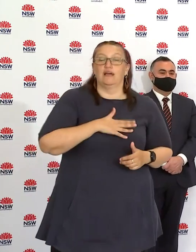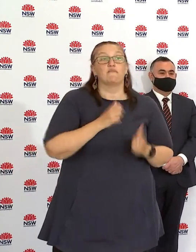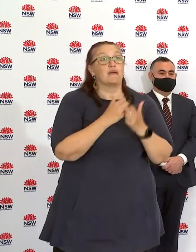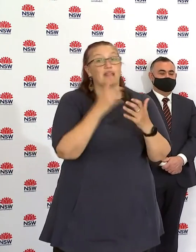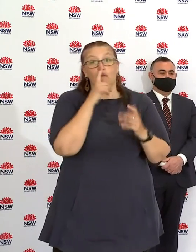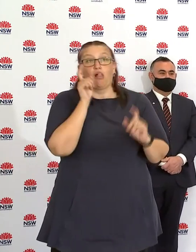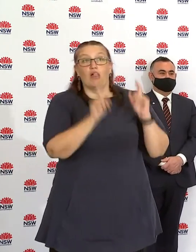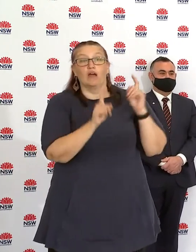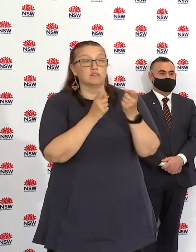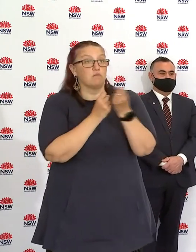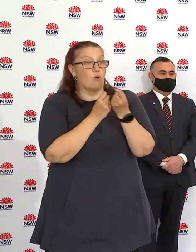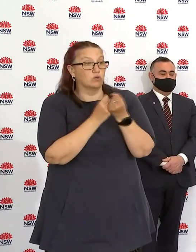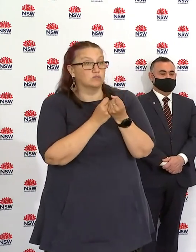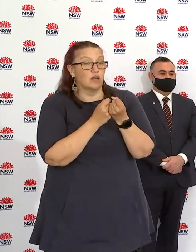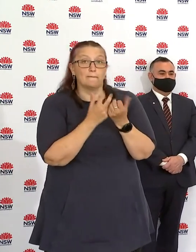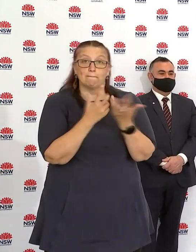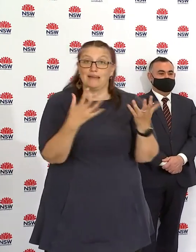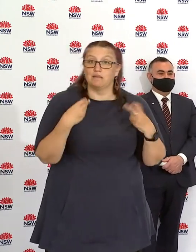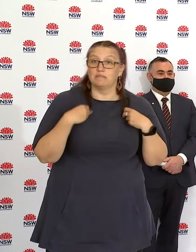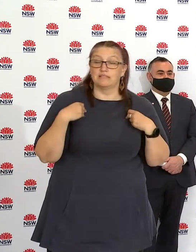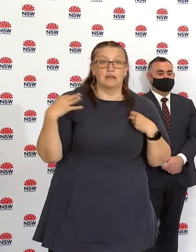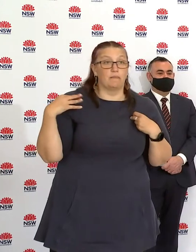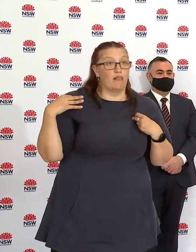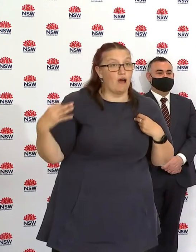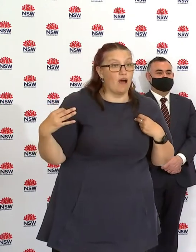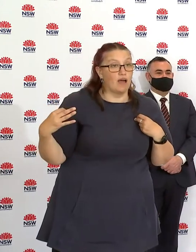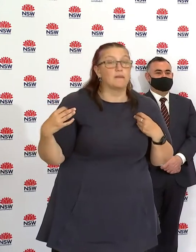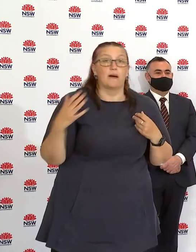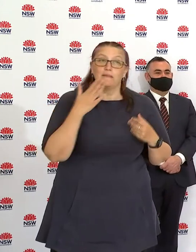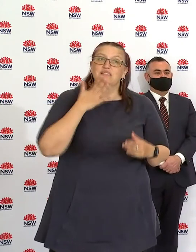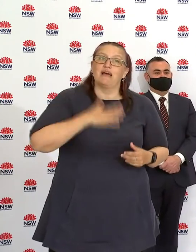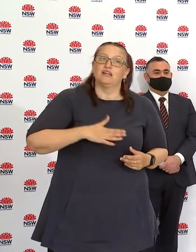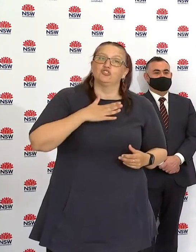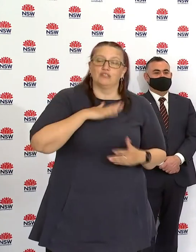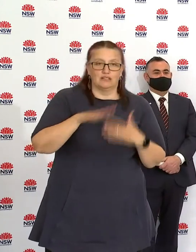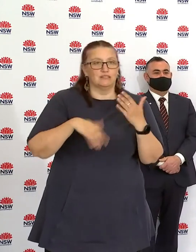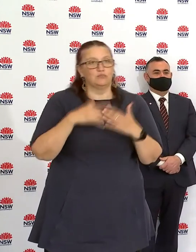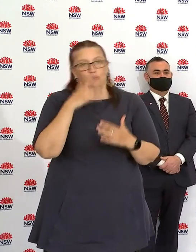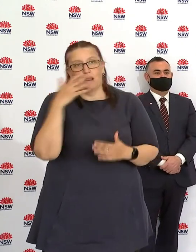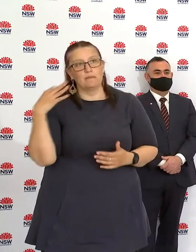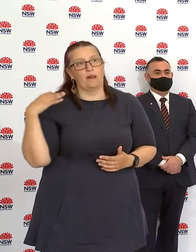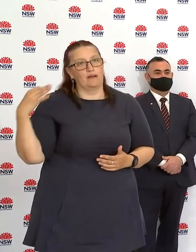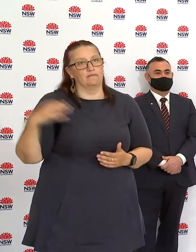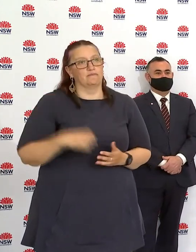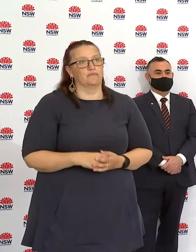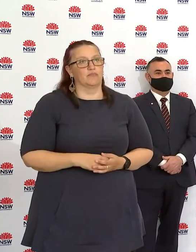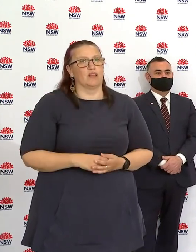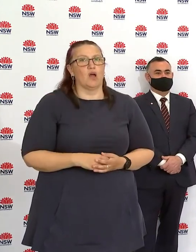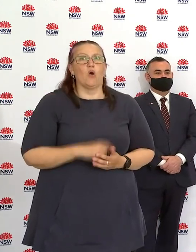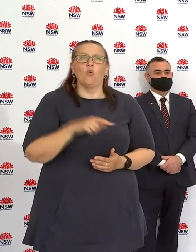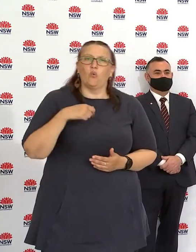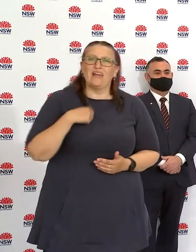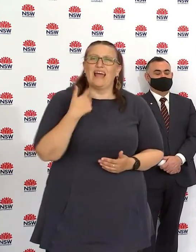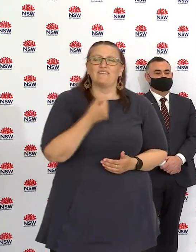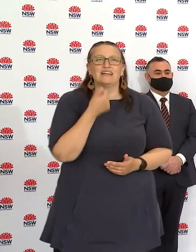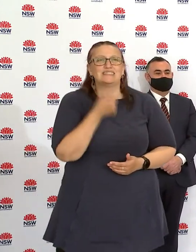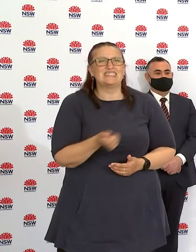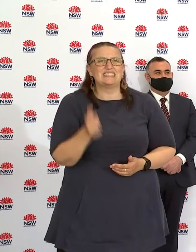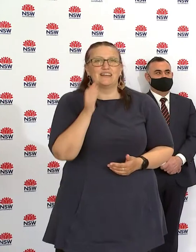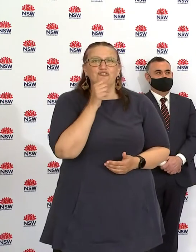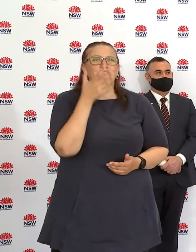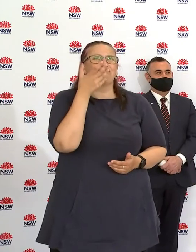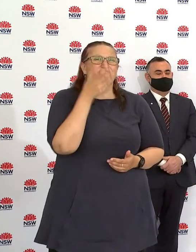quickly as possible. I appreciate the support from the Federal Government, which takes our total weekly support combined to $650 million